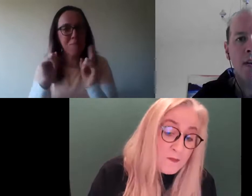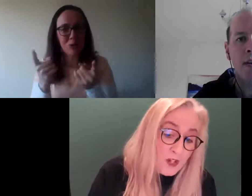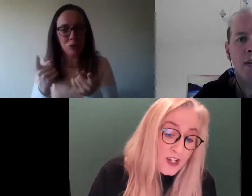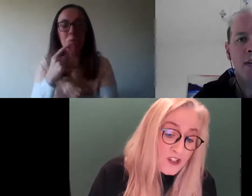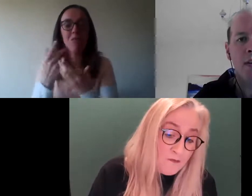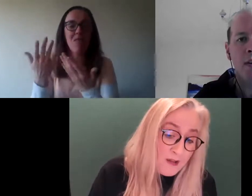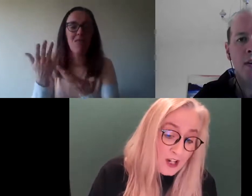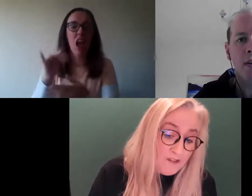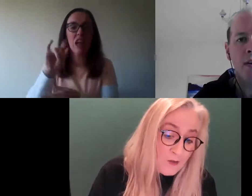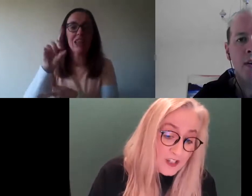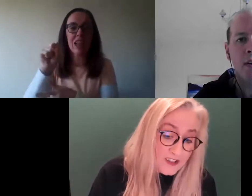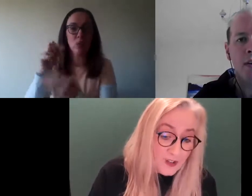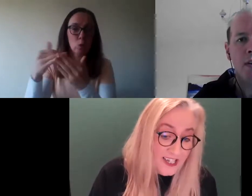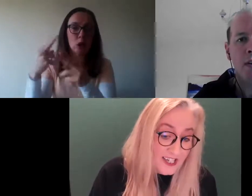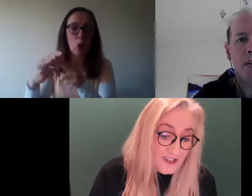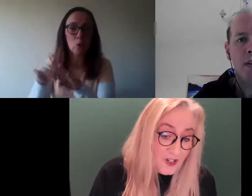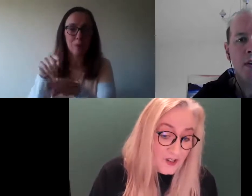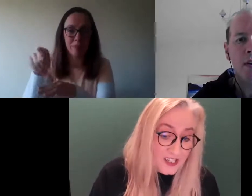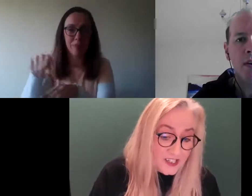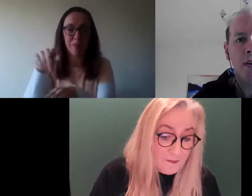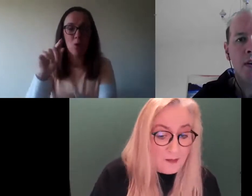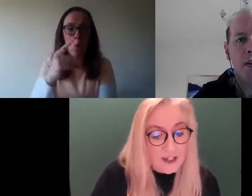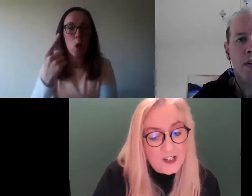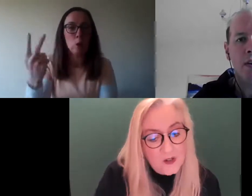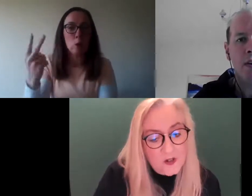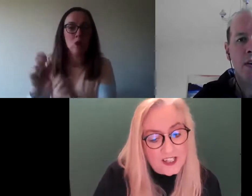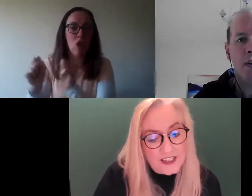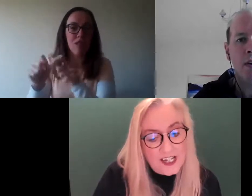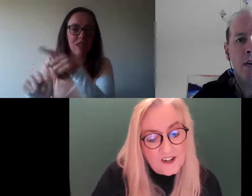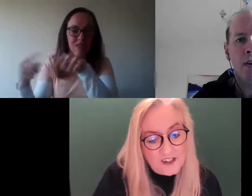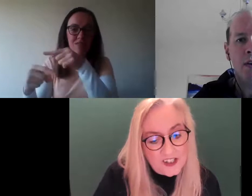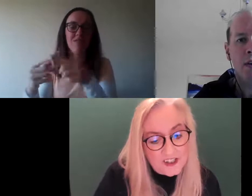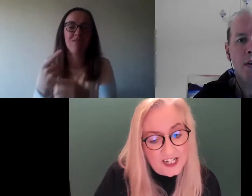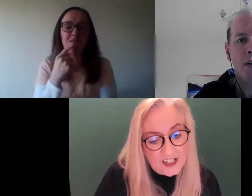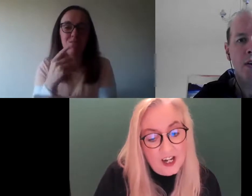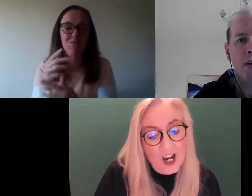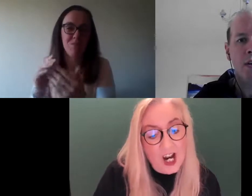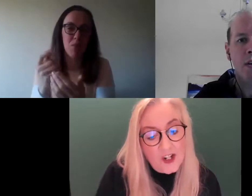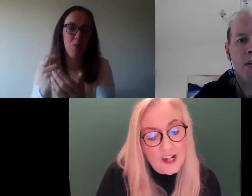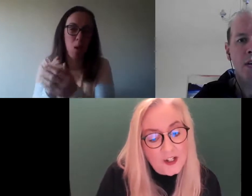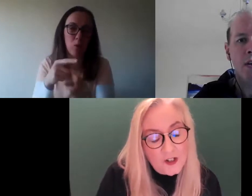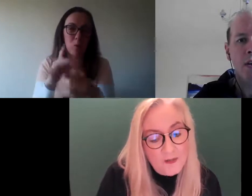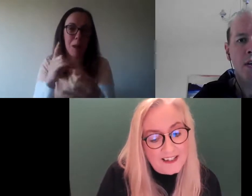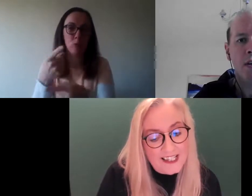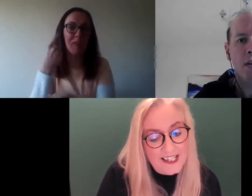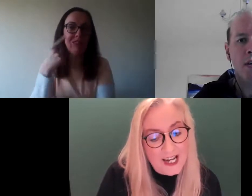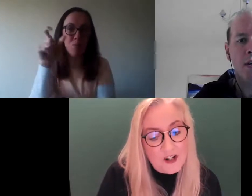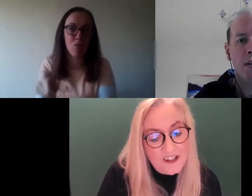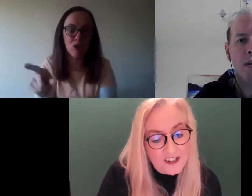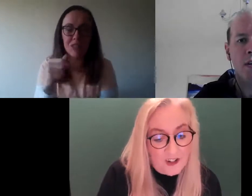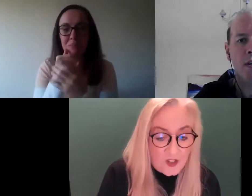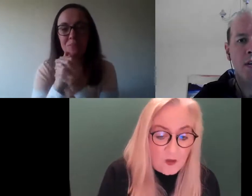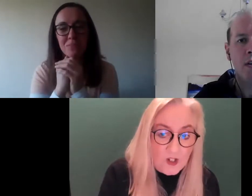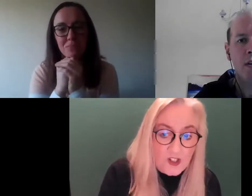So there's a big question back around it. So is it good? Is it bad? But I do know that the Irish Deaf Society are trying to make the